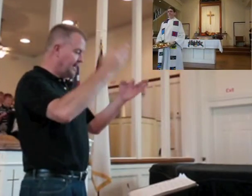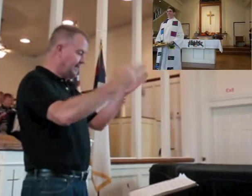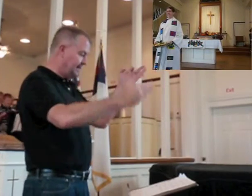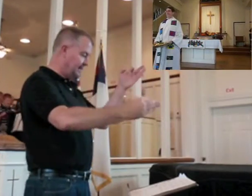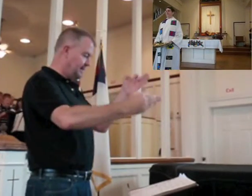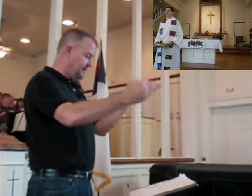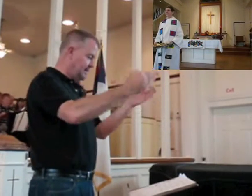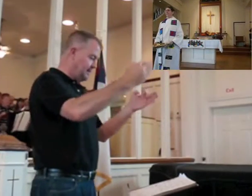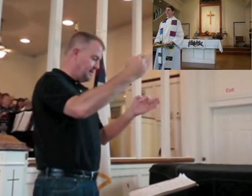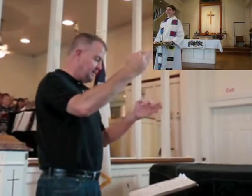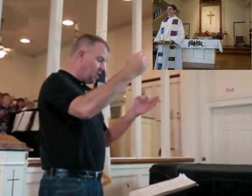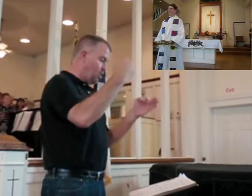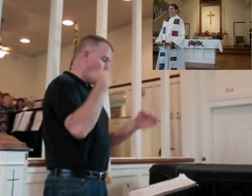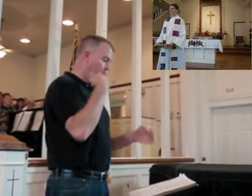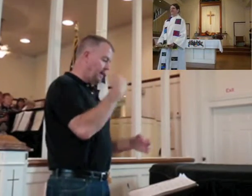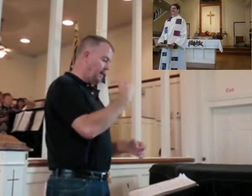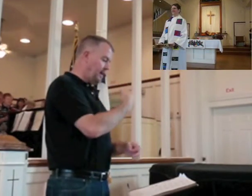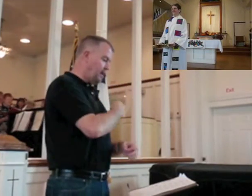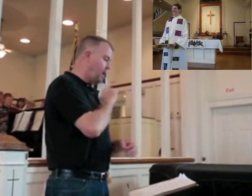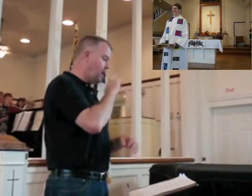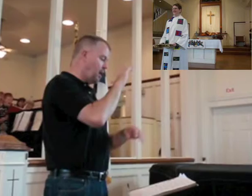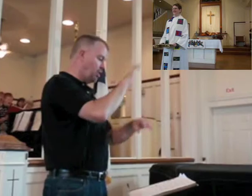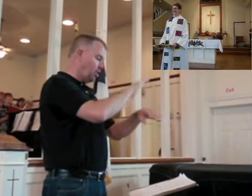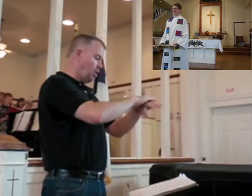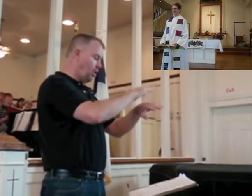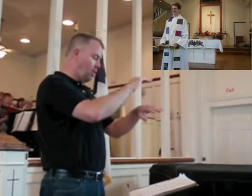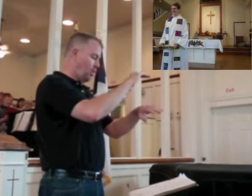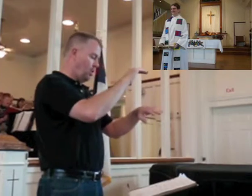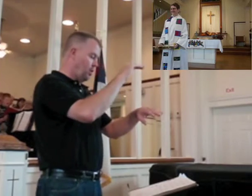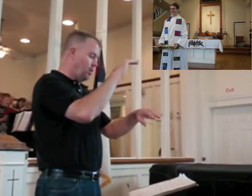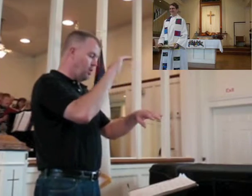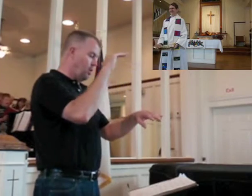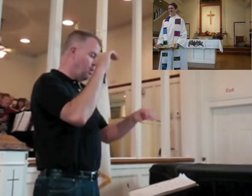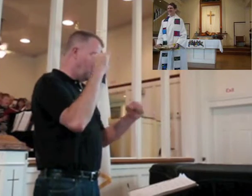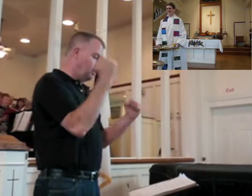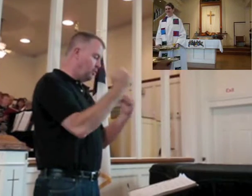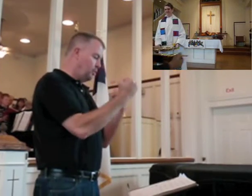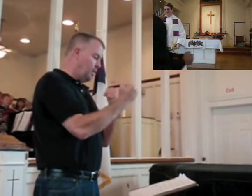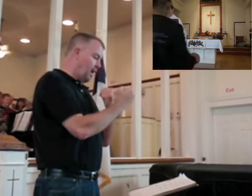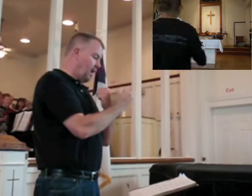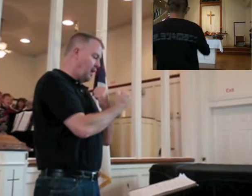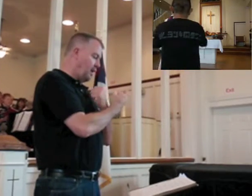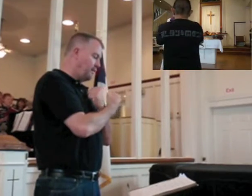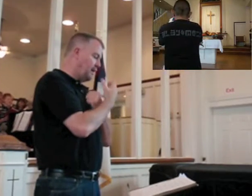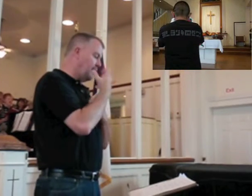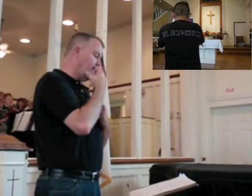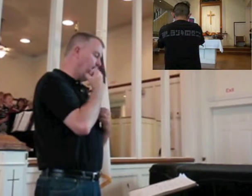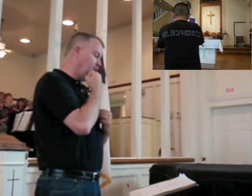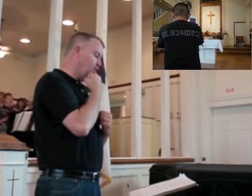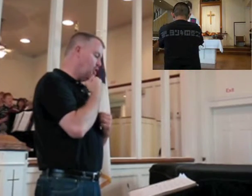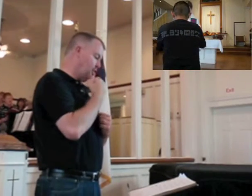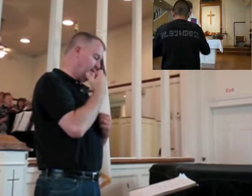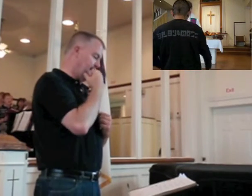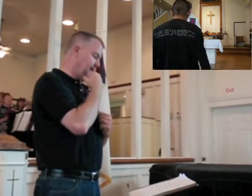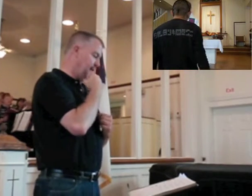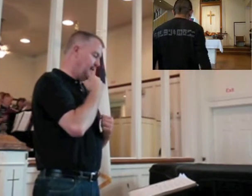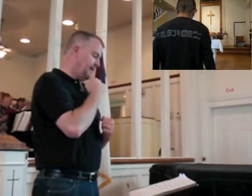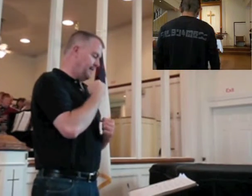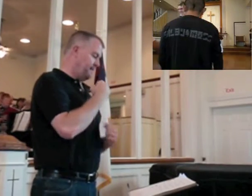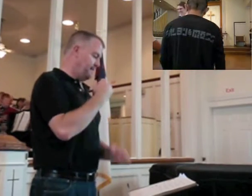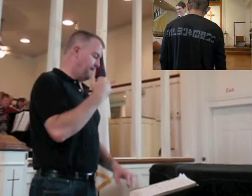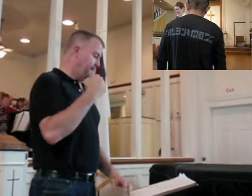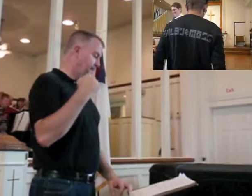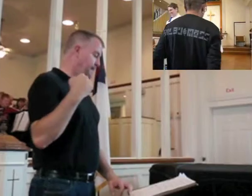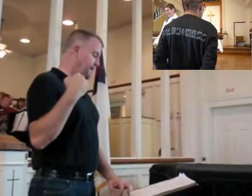We are called to love tenderly.